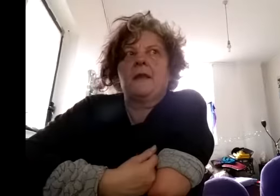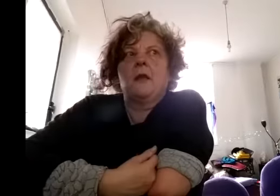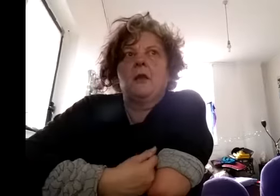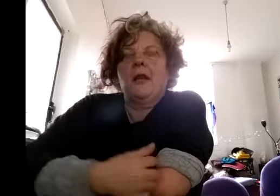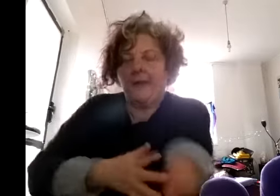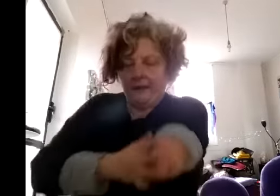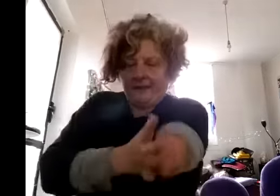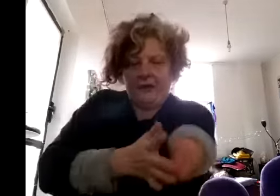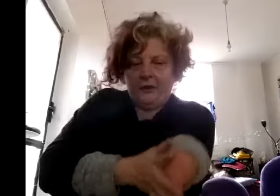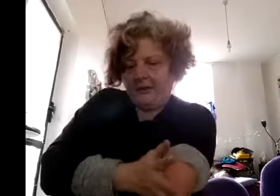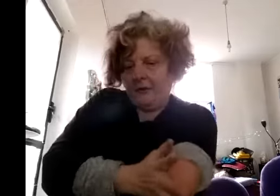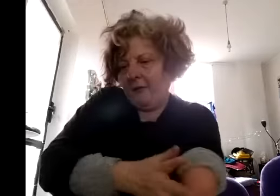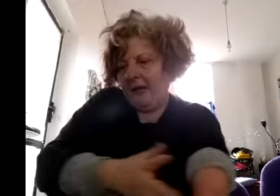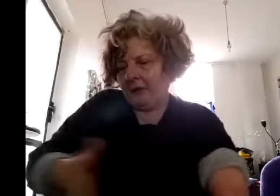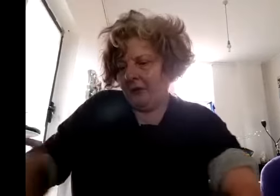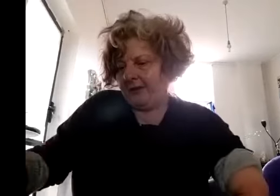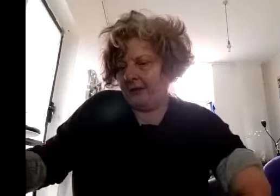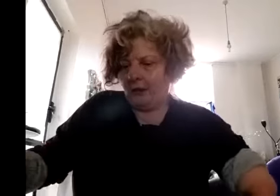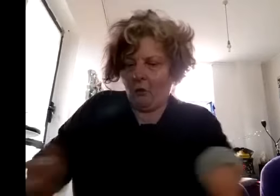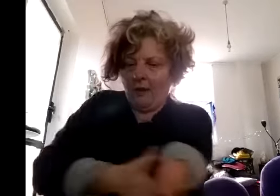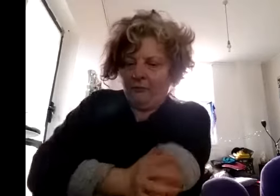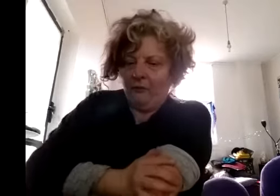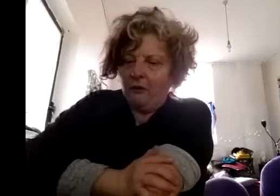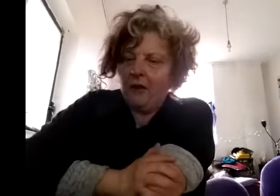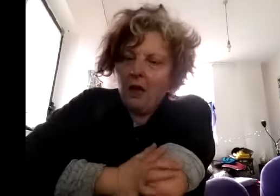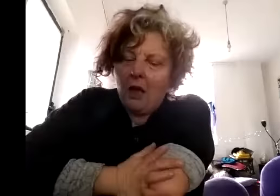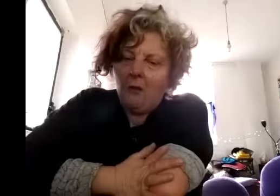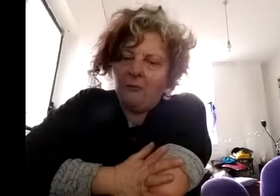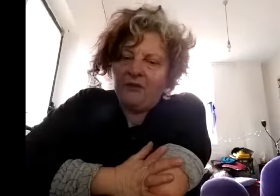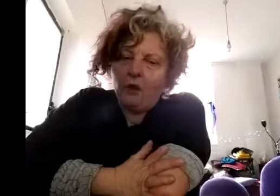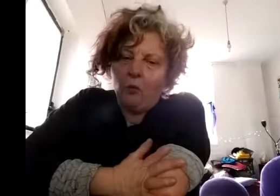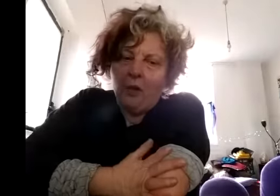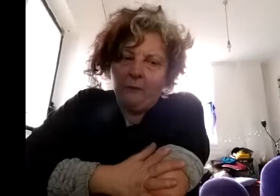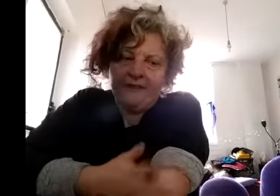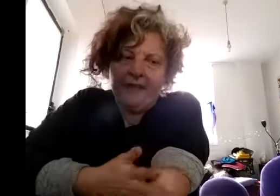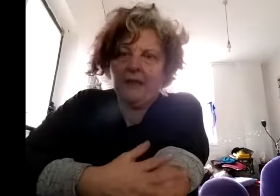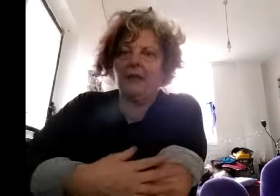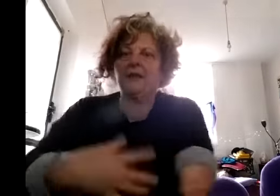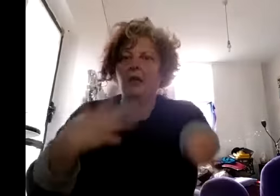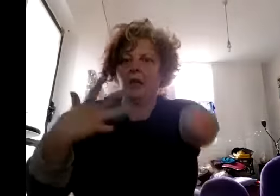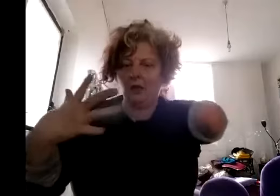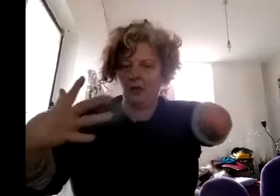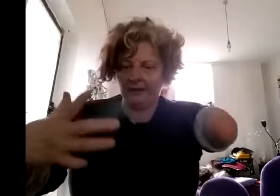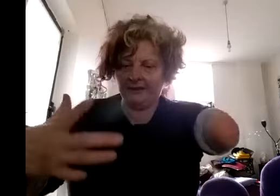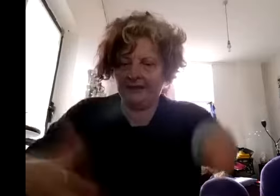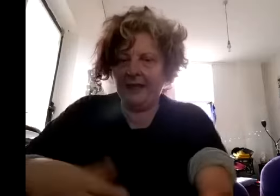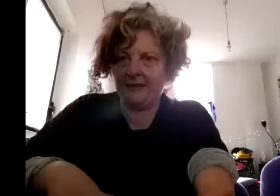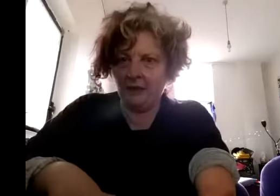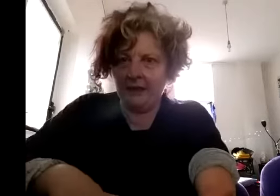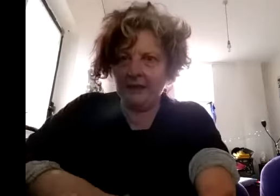that's those sort of reactions are quite broad um so when we started uh at pears and hyenas